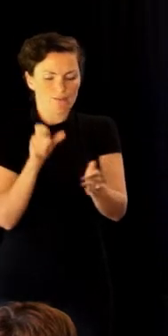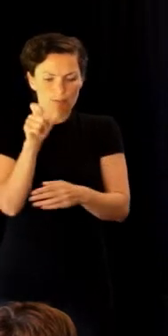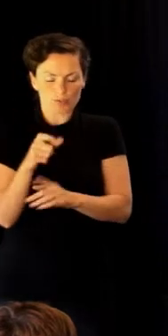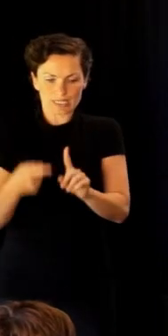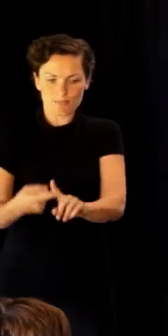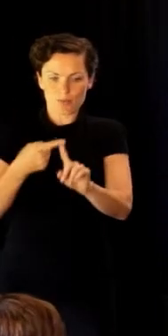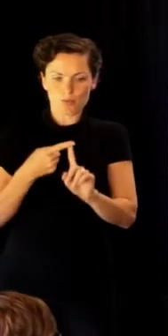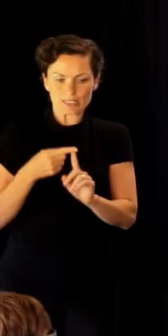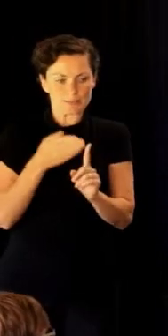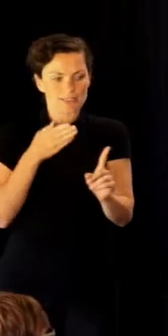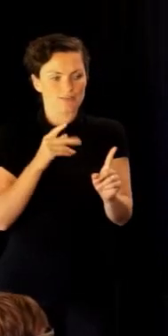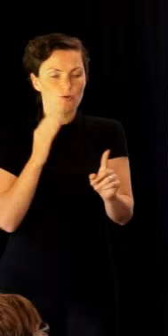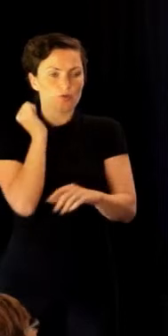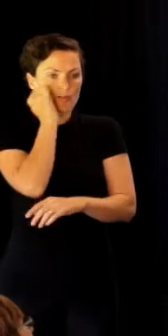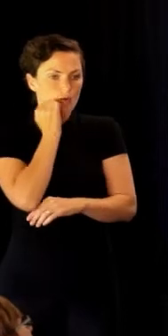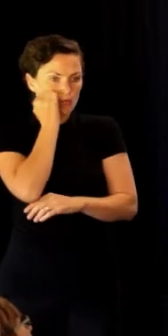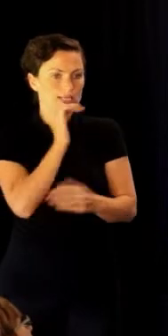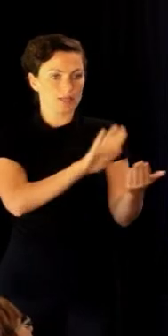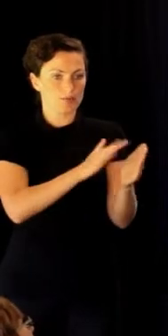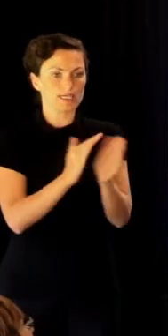specifically for our Māori community.